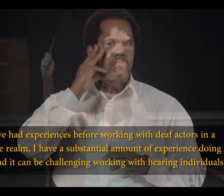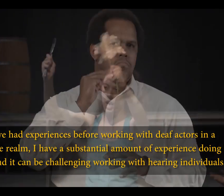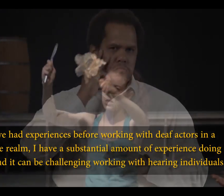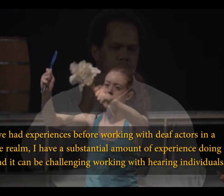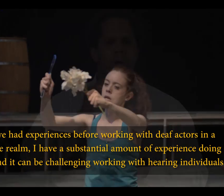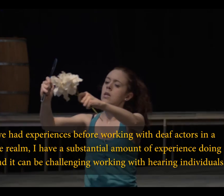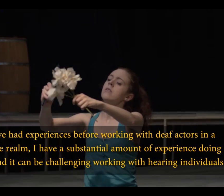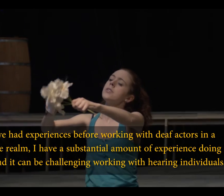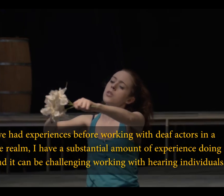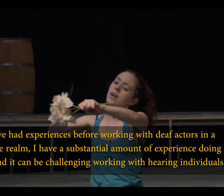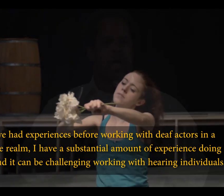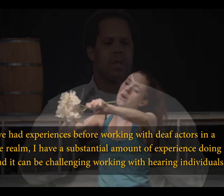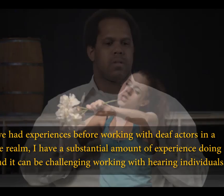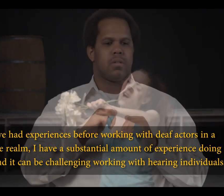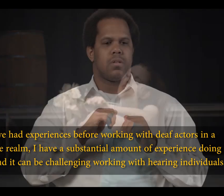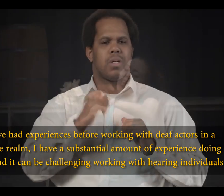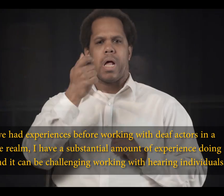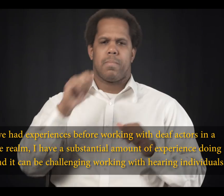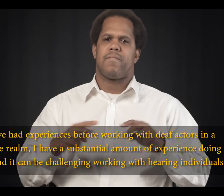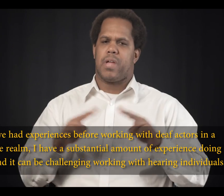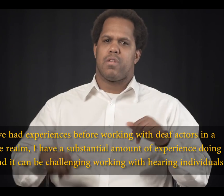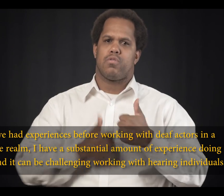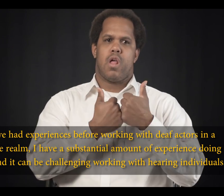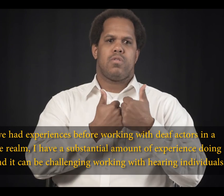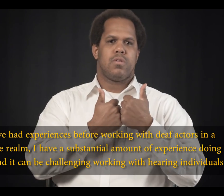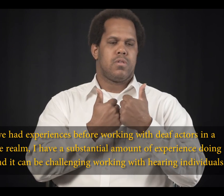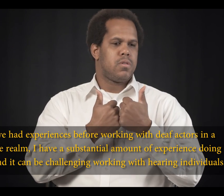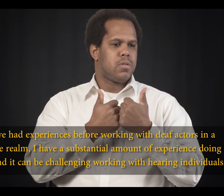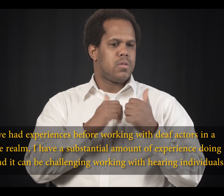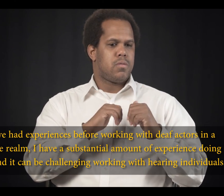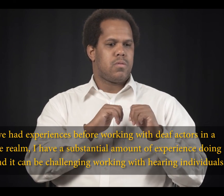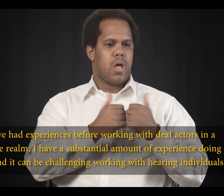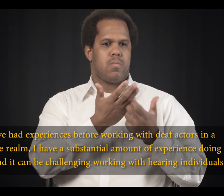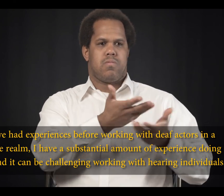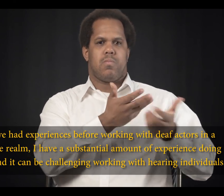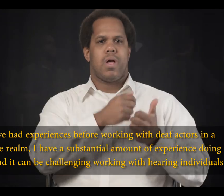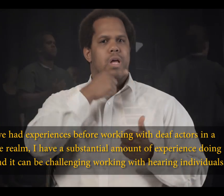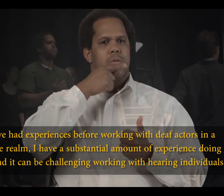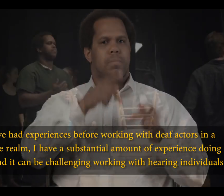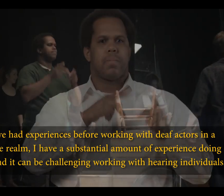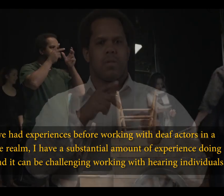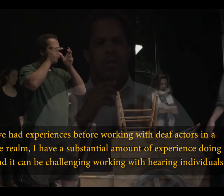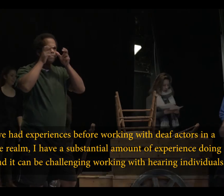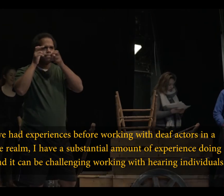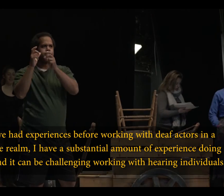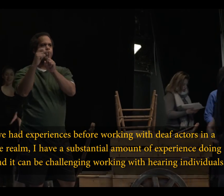I do have an essential amount of experience doing that and it can be challenging working with hearing